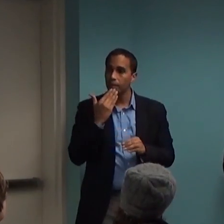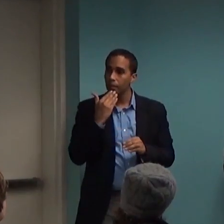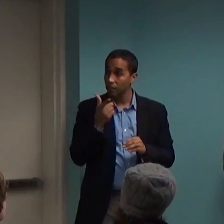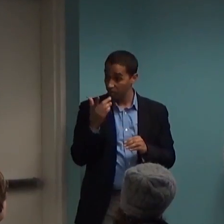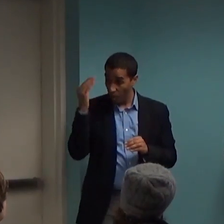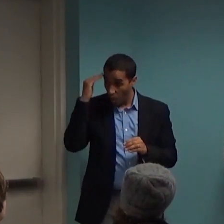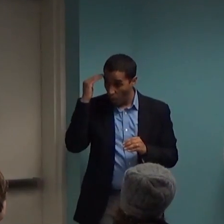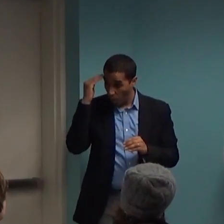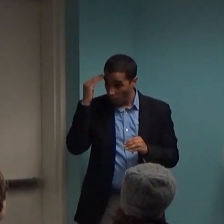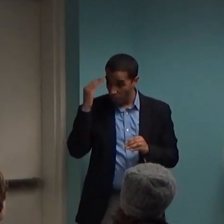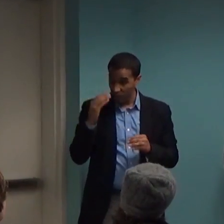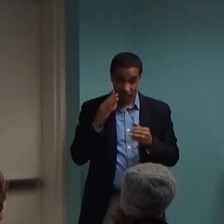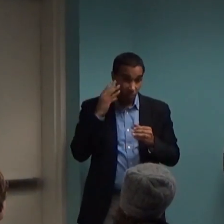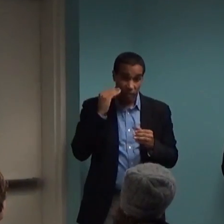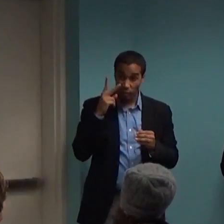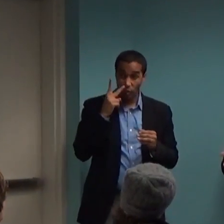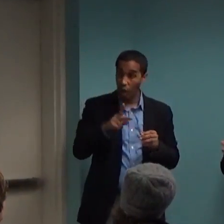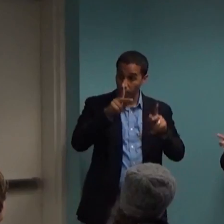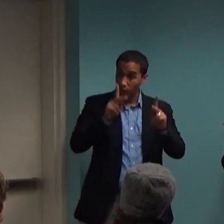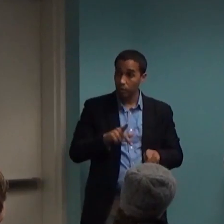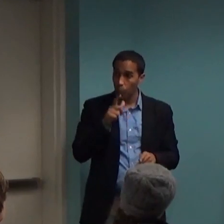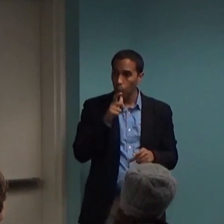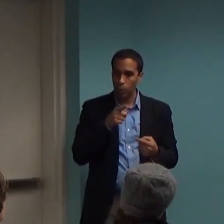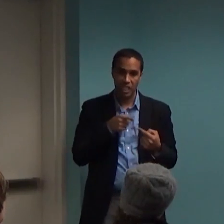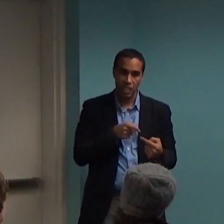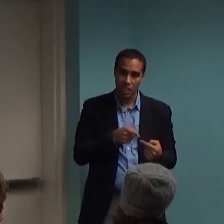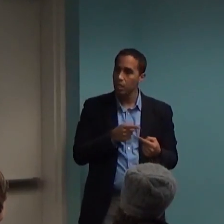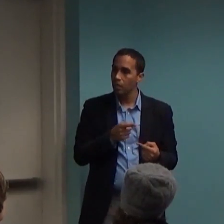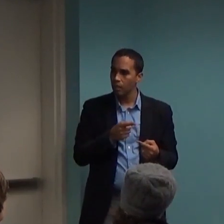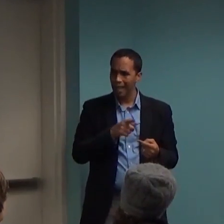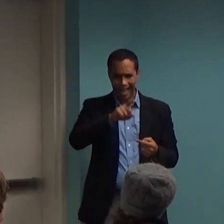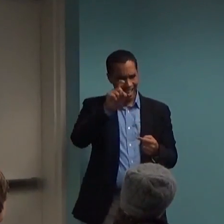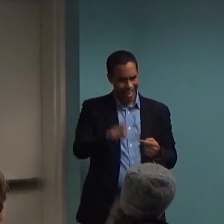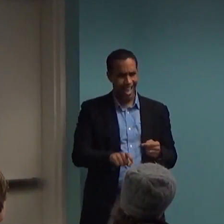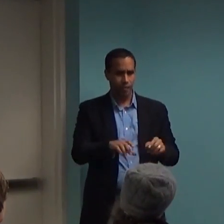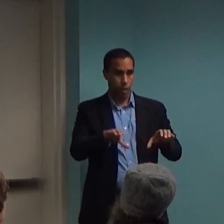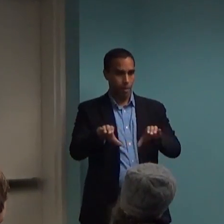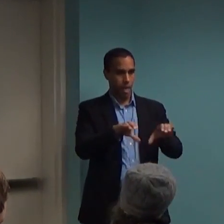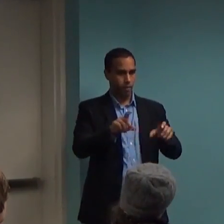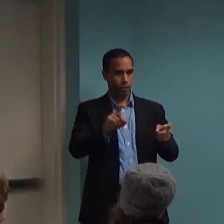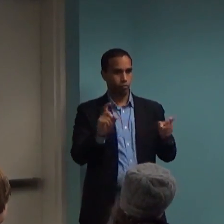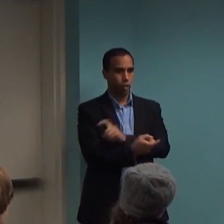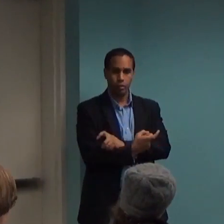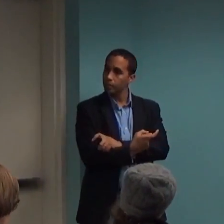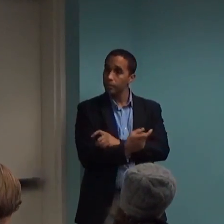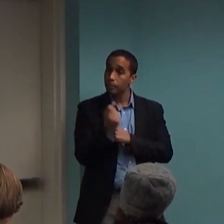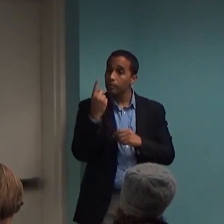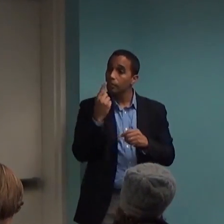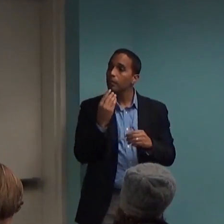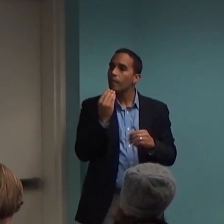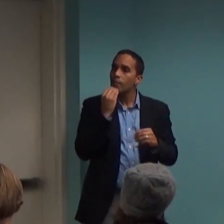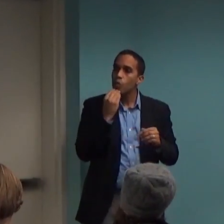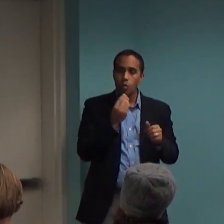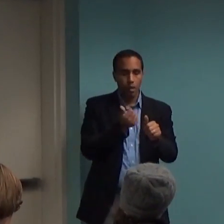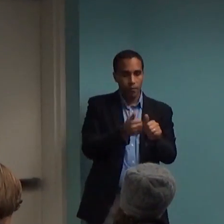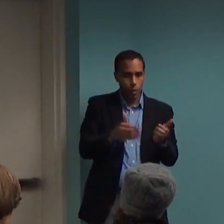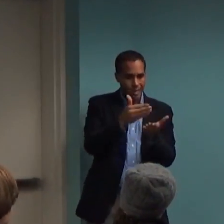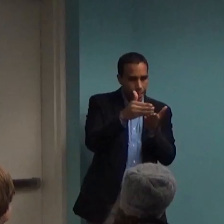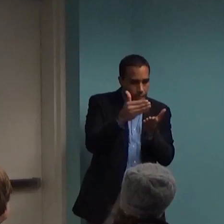maybe is someone who struggles with diabetes? You know that there, there's behavior that goes with it, right? There are foods you have to avoid, there are things you have to change in your